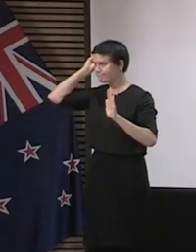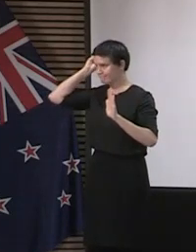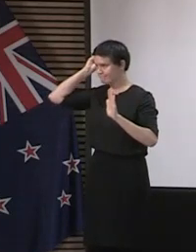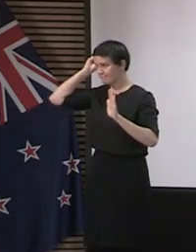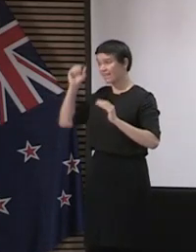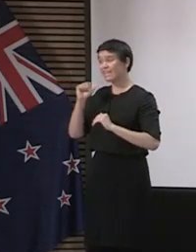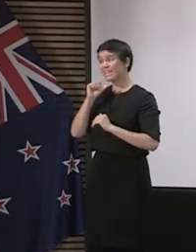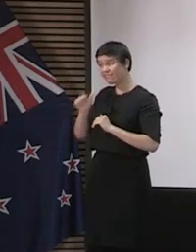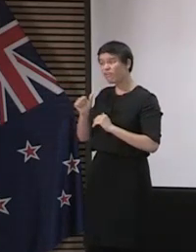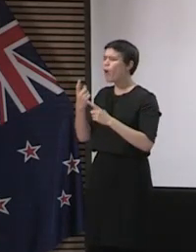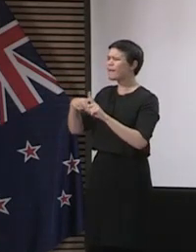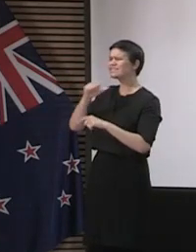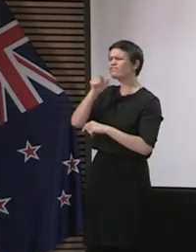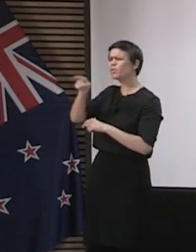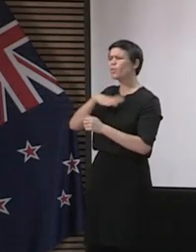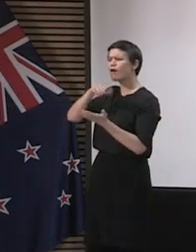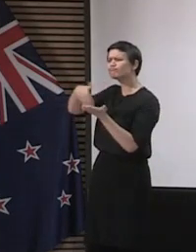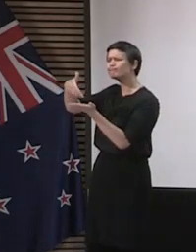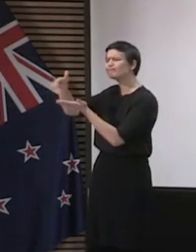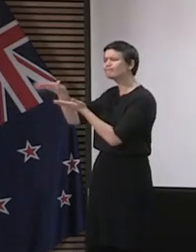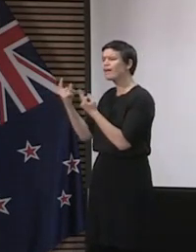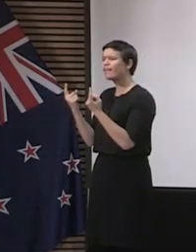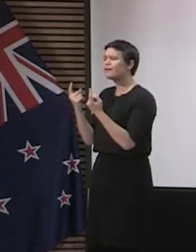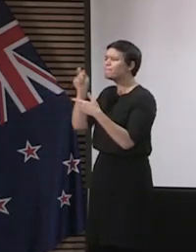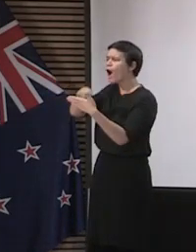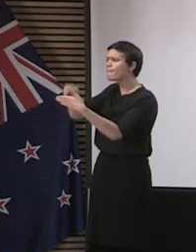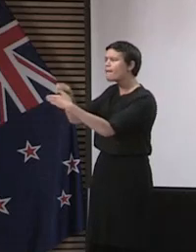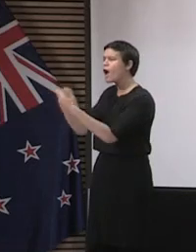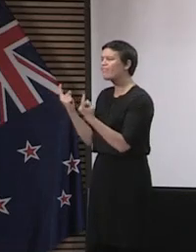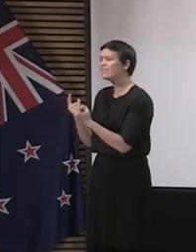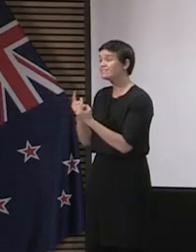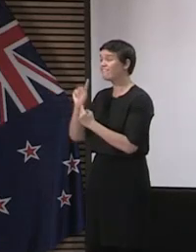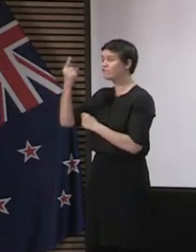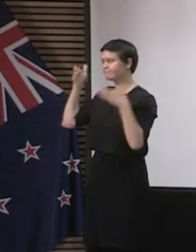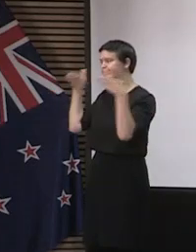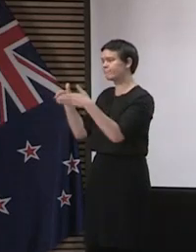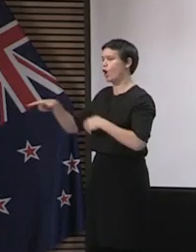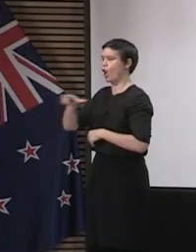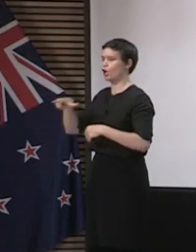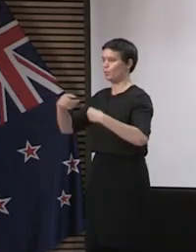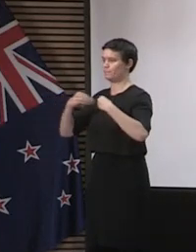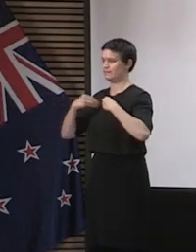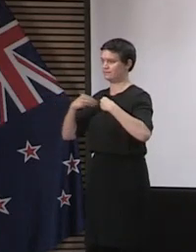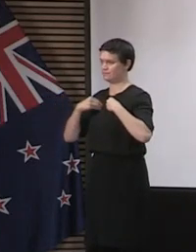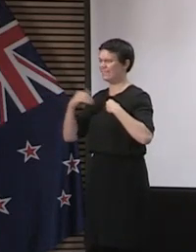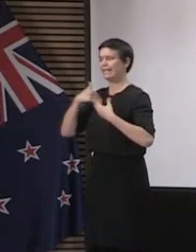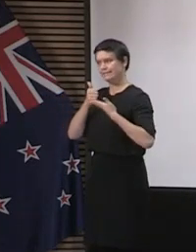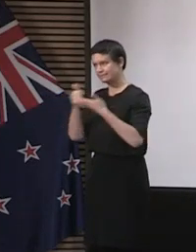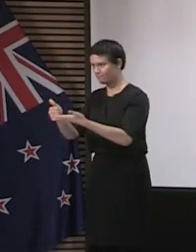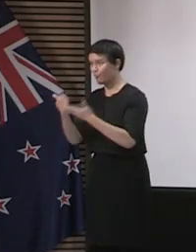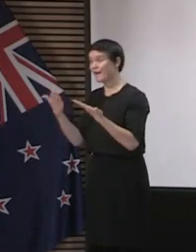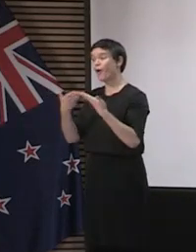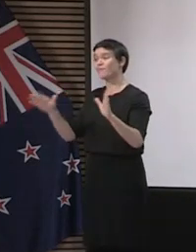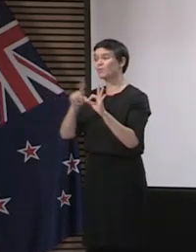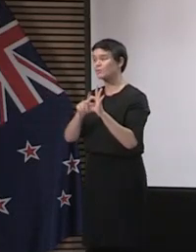contactless retail over the coming days, think about your local businesses. They need all our support. Happy to take